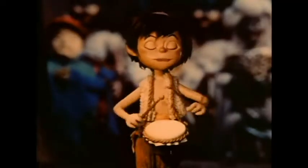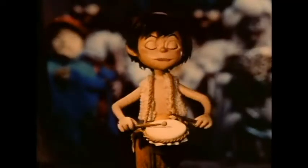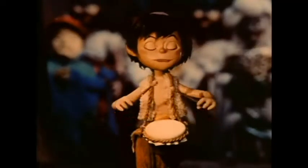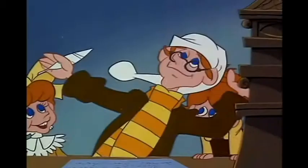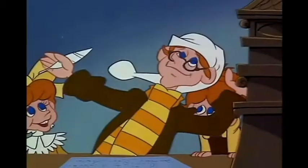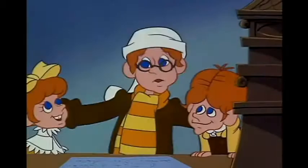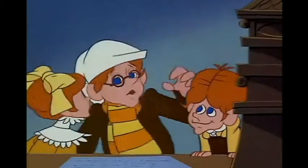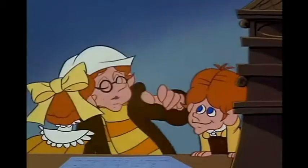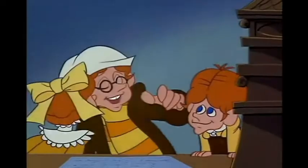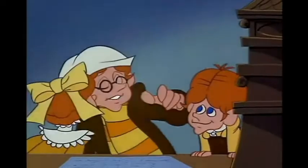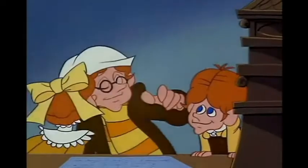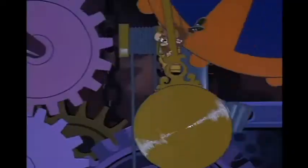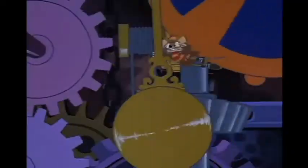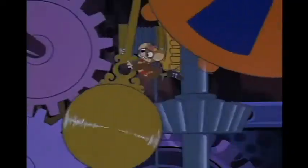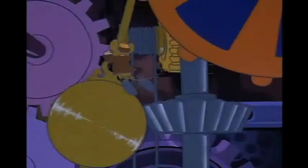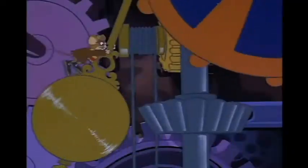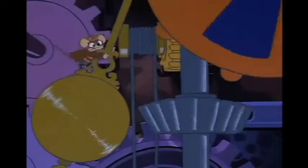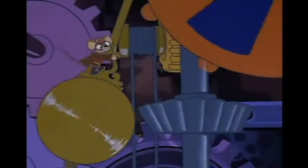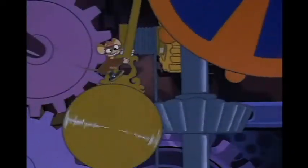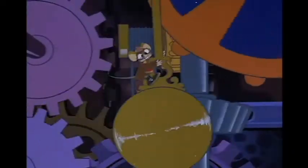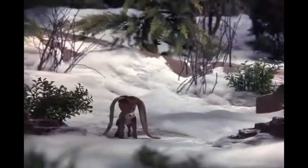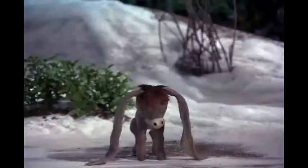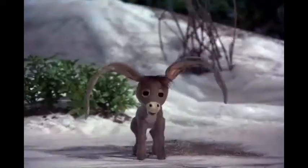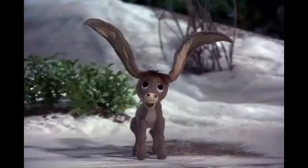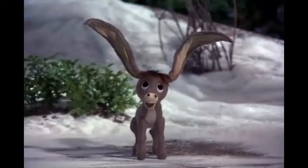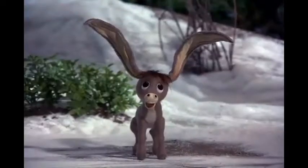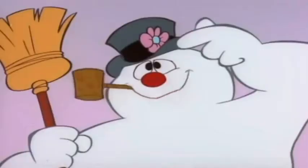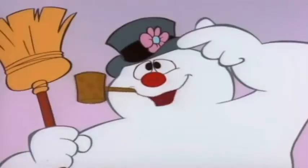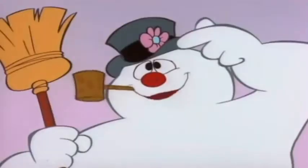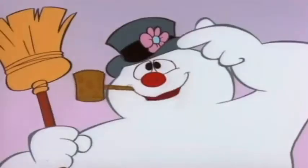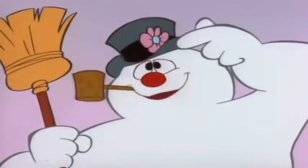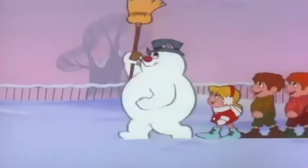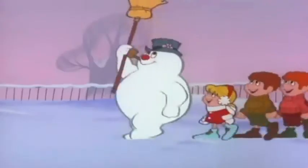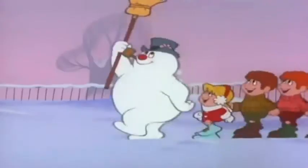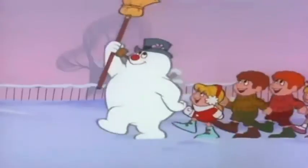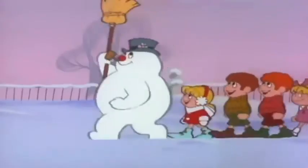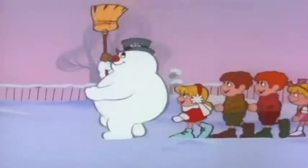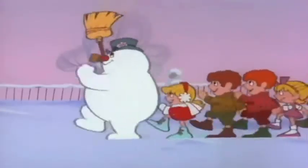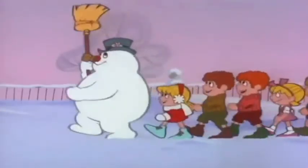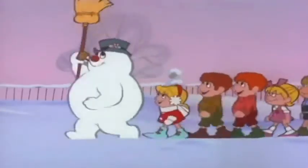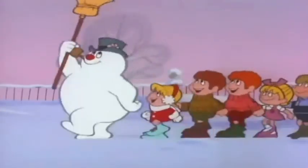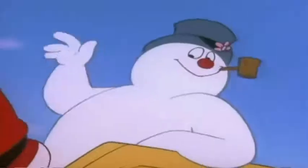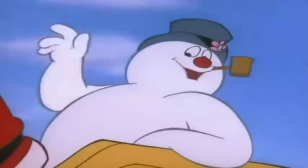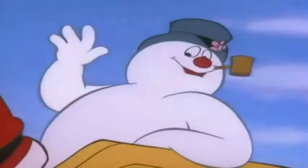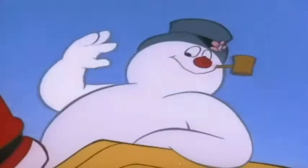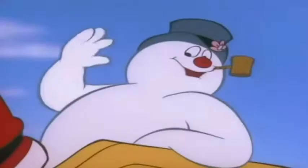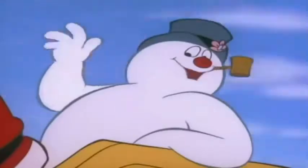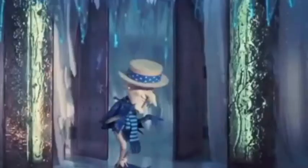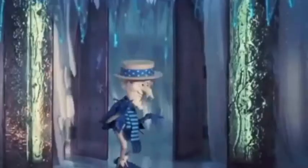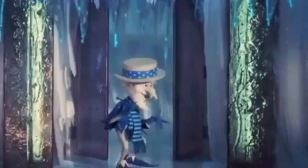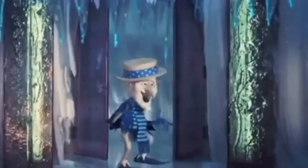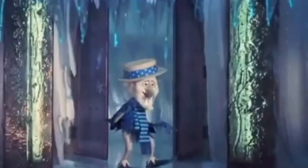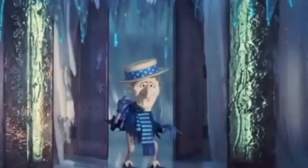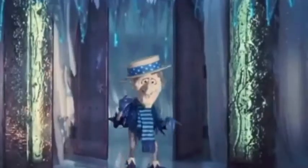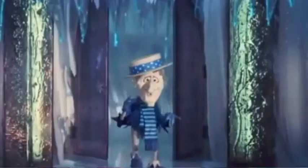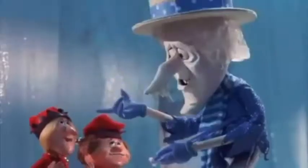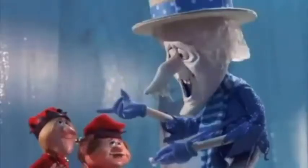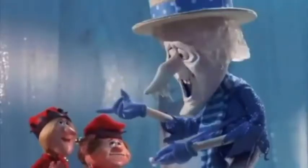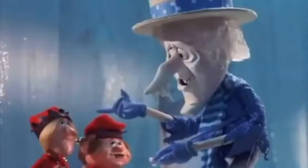that everyone grew up with. Like Frosty the Snowman, Santa Claus is Coming to Town, the year without a Santa Claus. And so much more. So